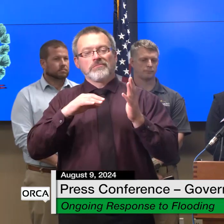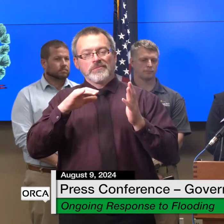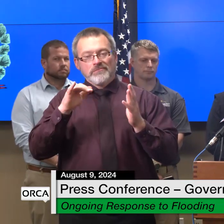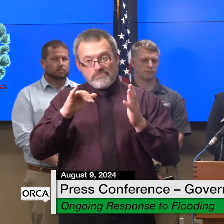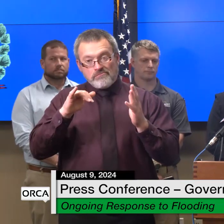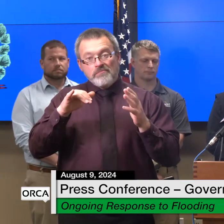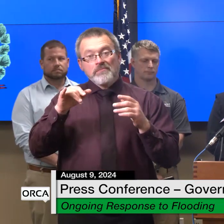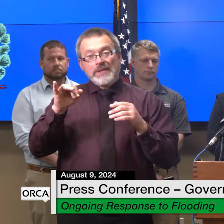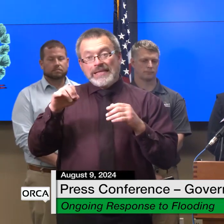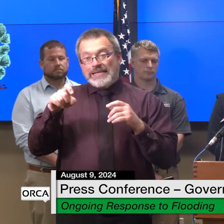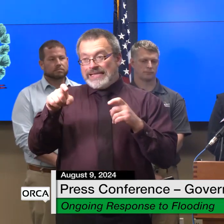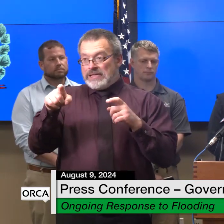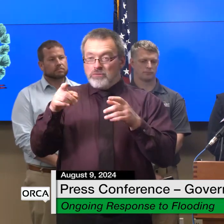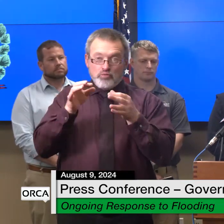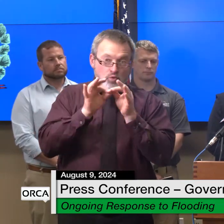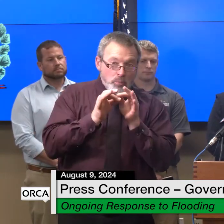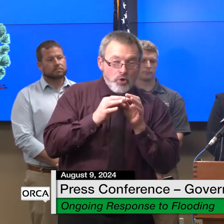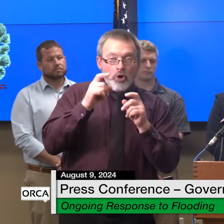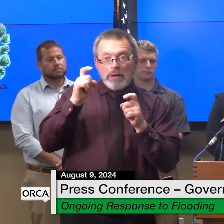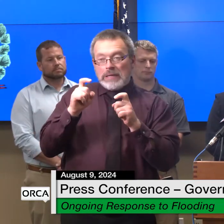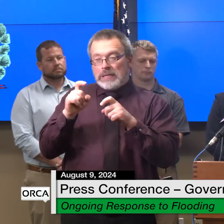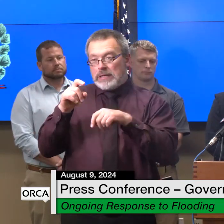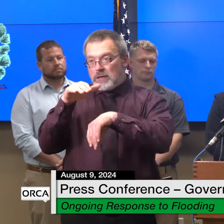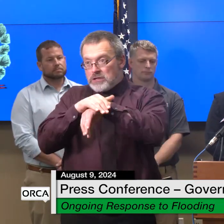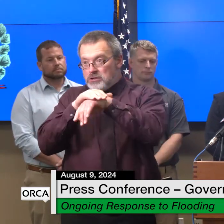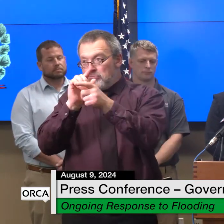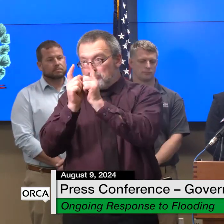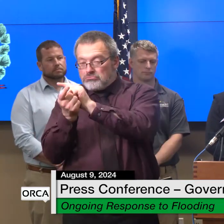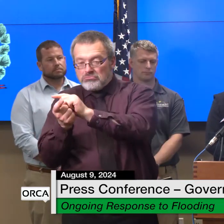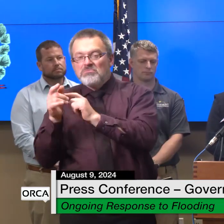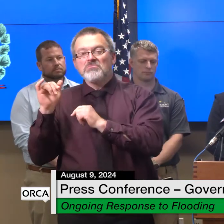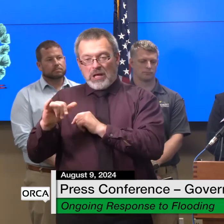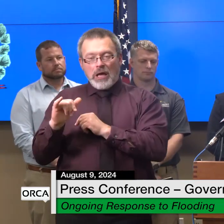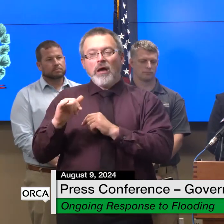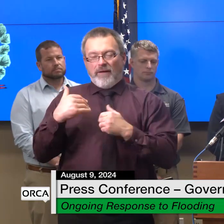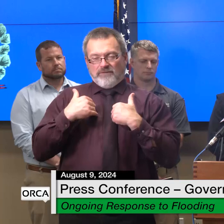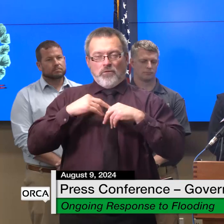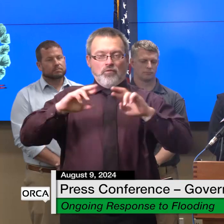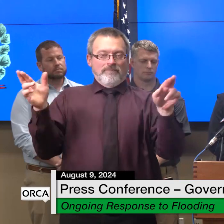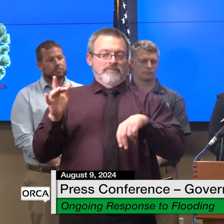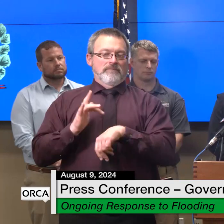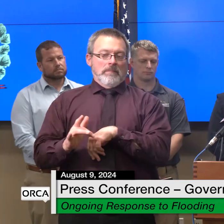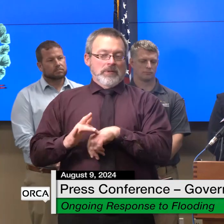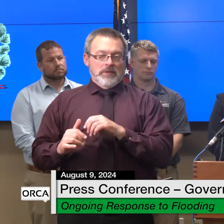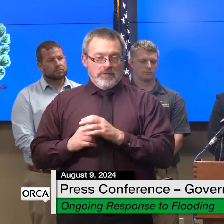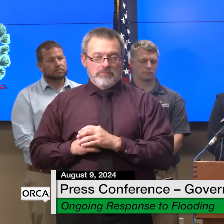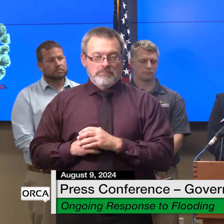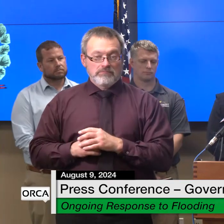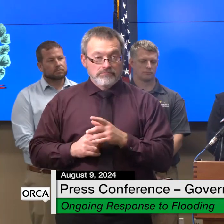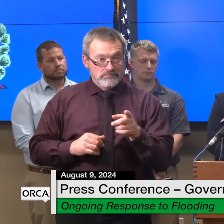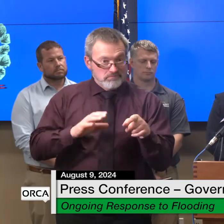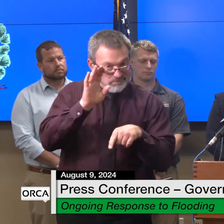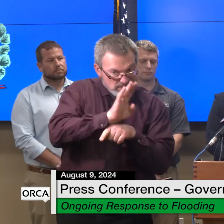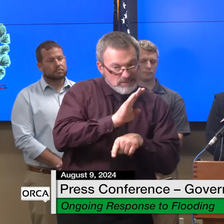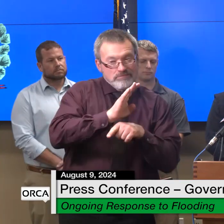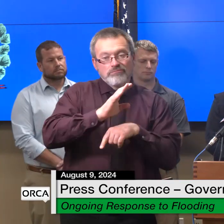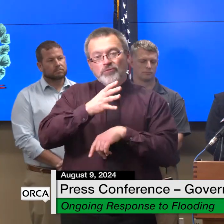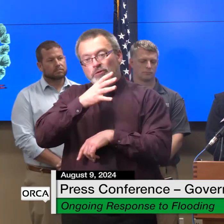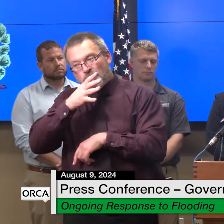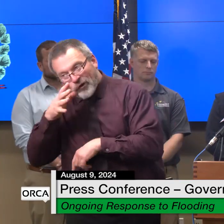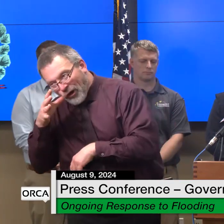the central vermont economic development corporation will take calls from businesses farms and non-profits throughout